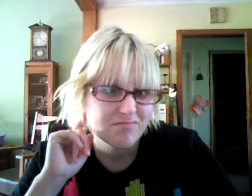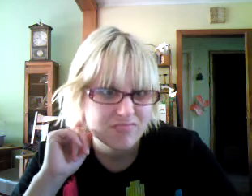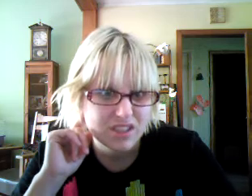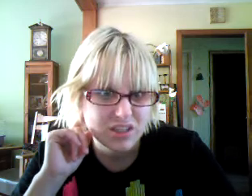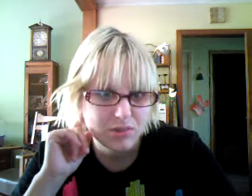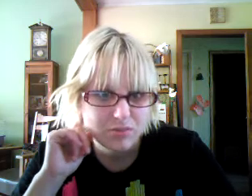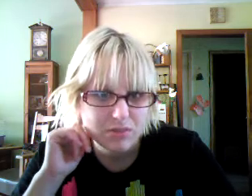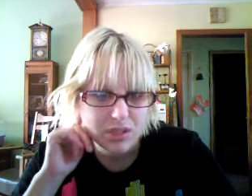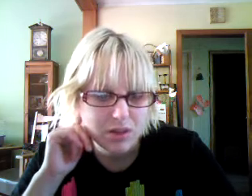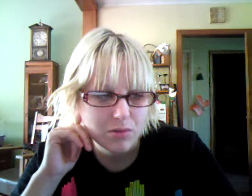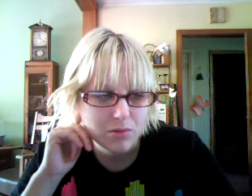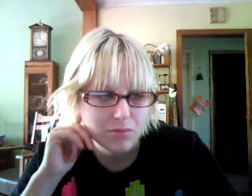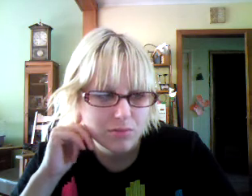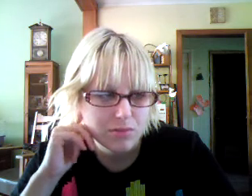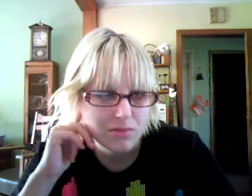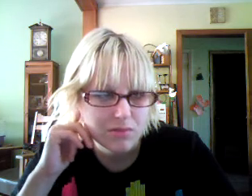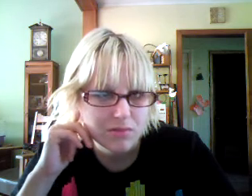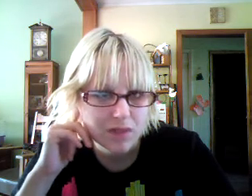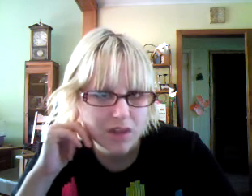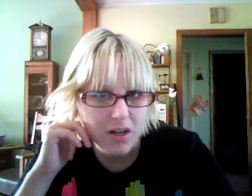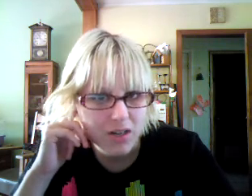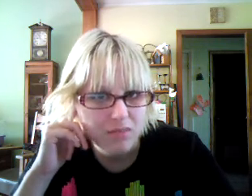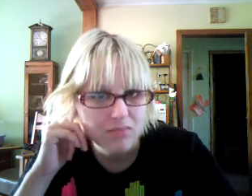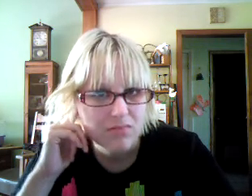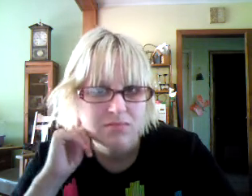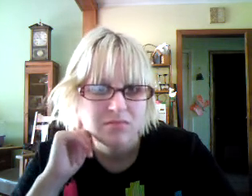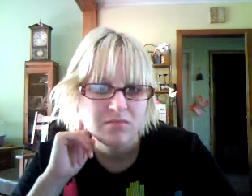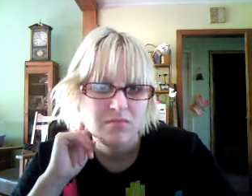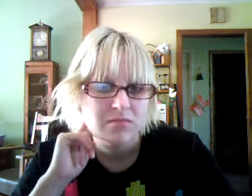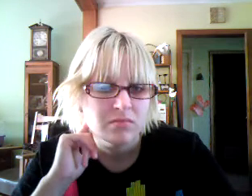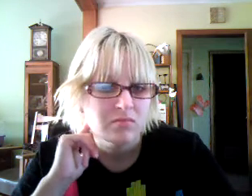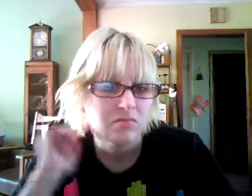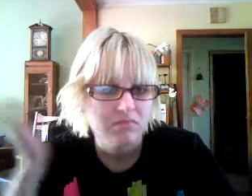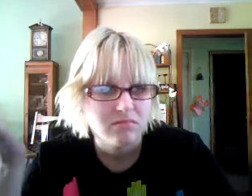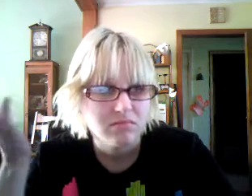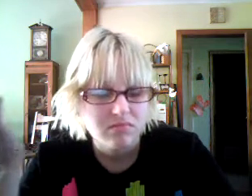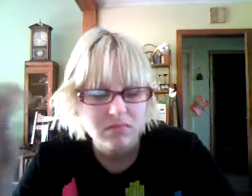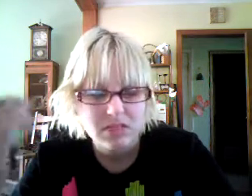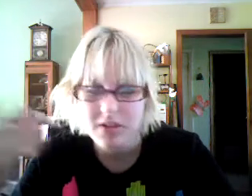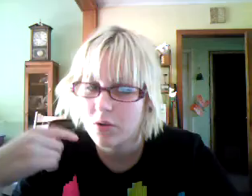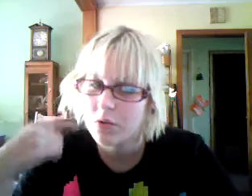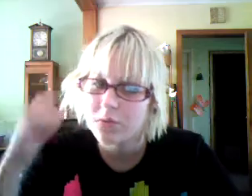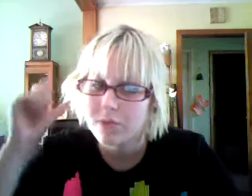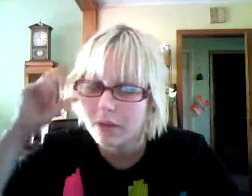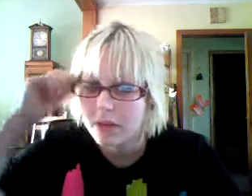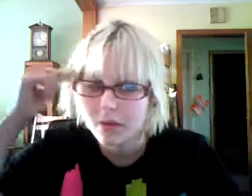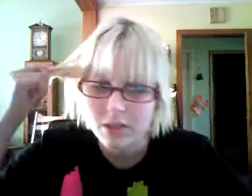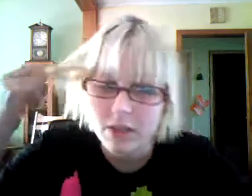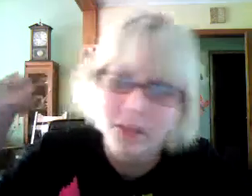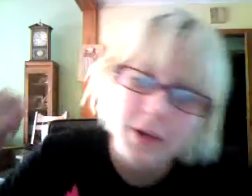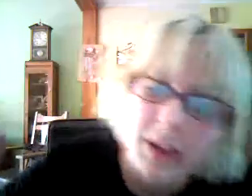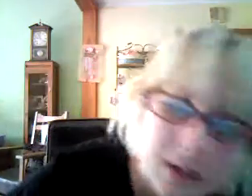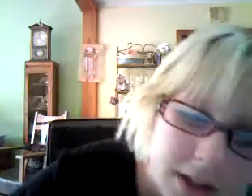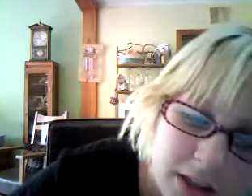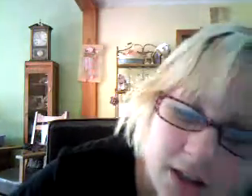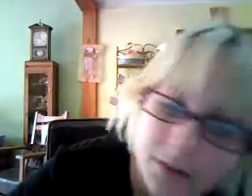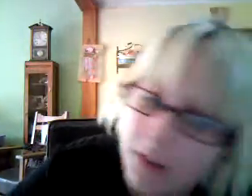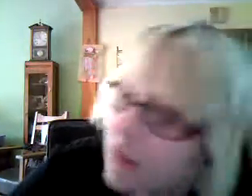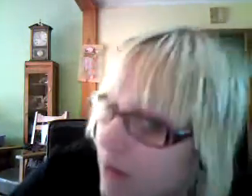So, you know, it's got a, it's got, oh, my God, you like my hair like that right there?